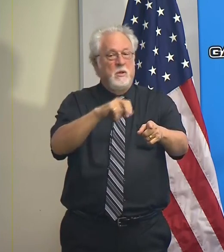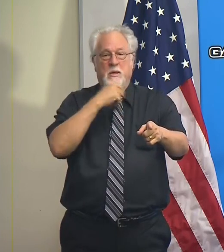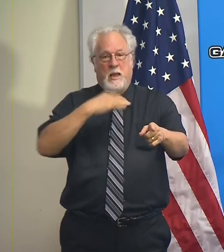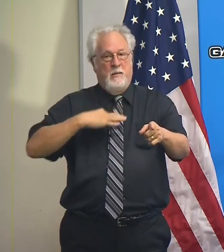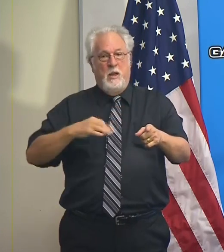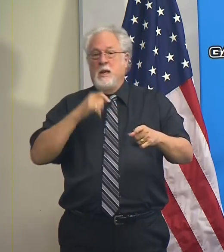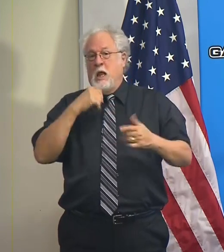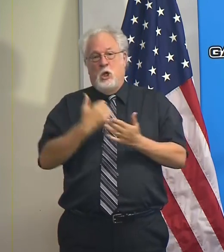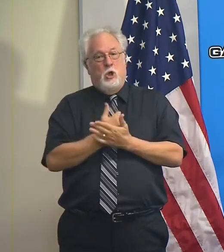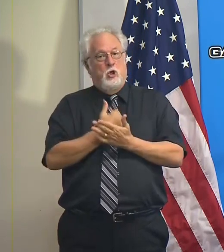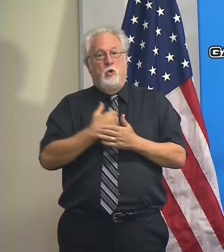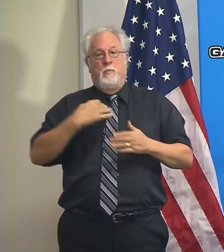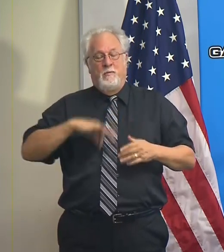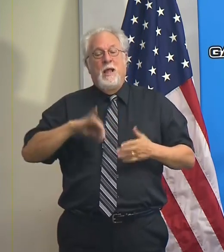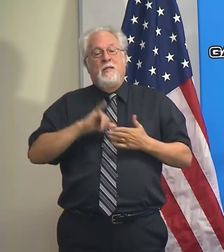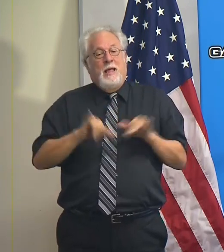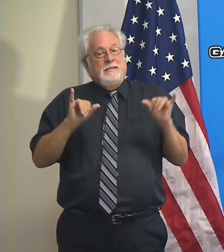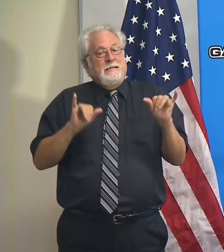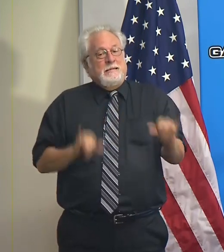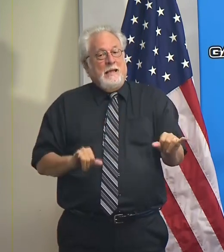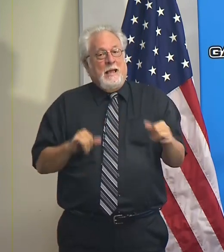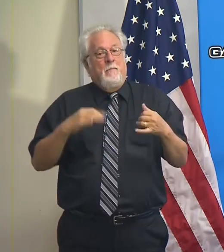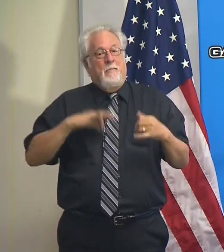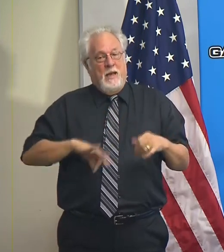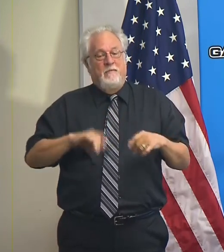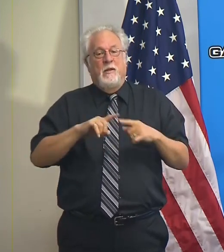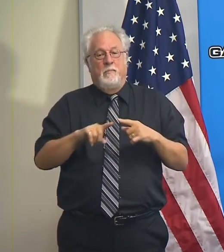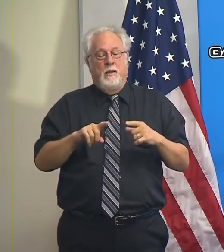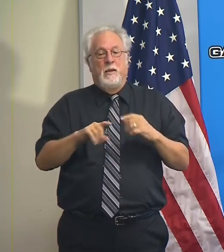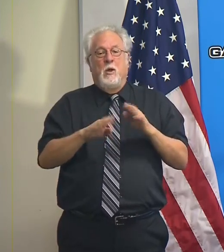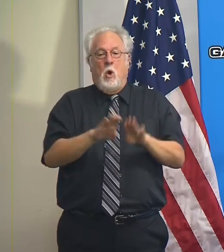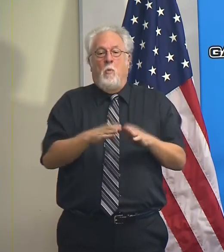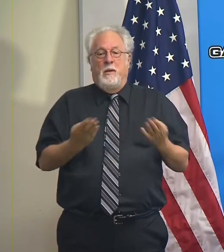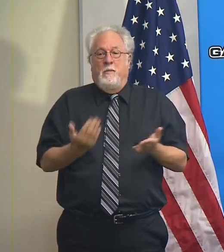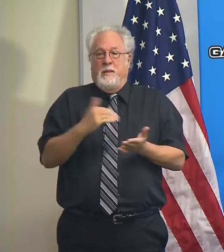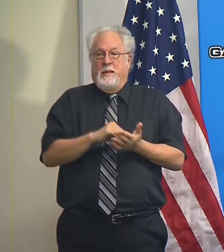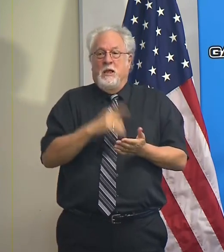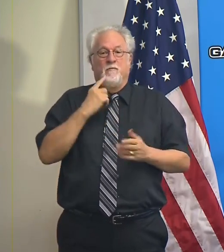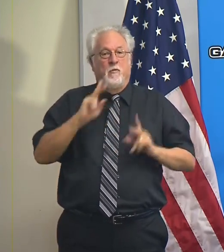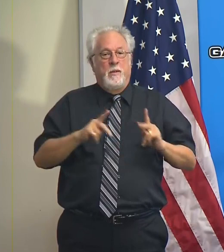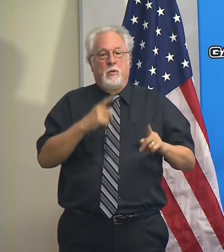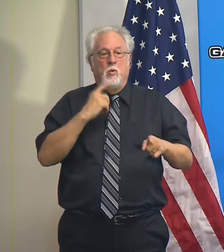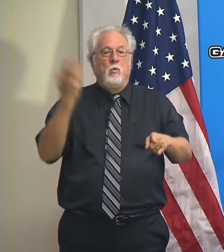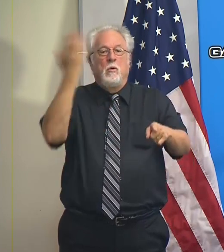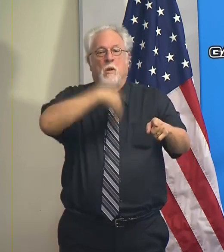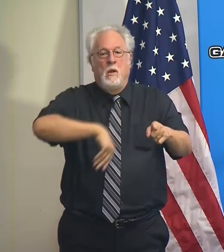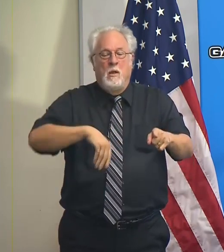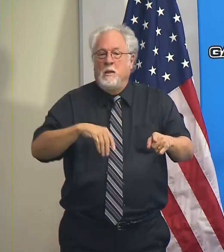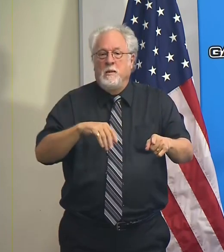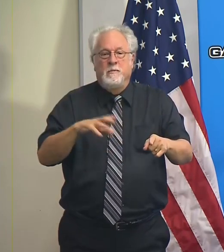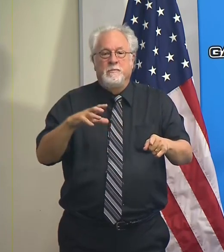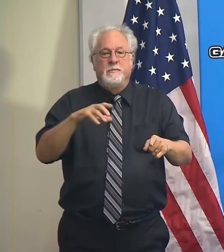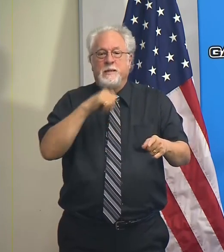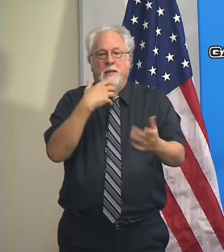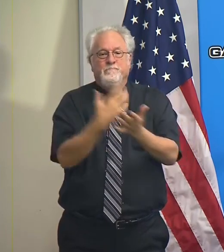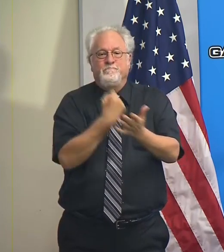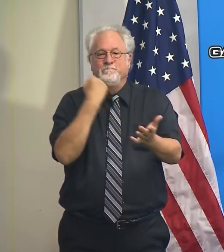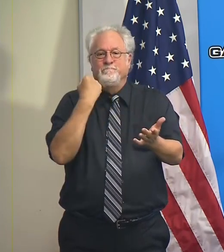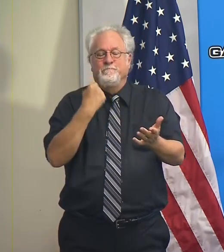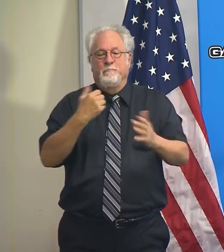This is not a new benefit. This is the same benefit, but it's being opened up again for those people who did not take advantage of it